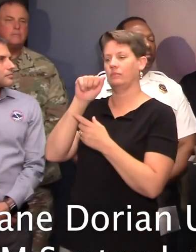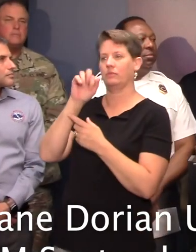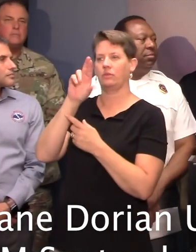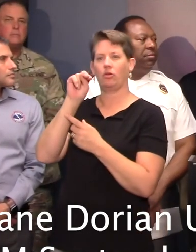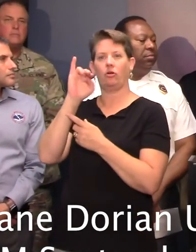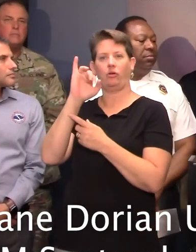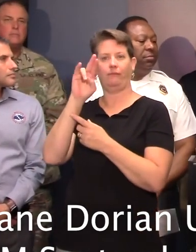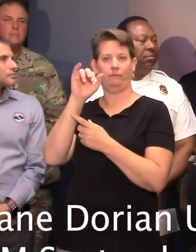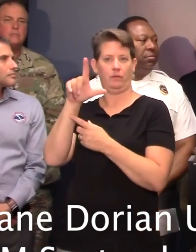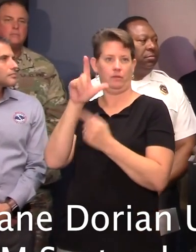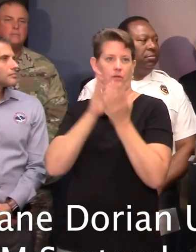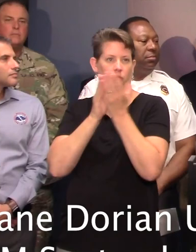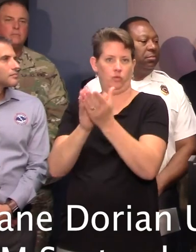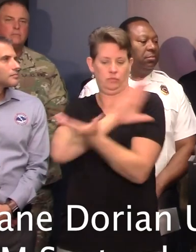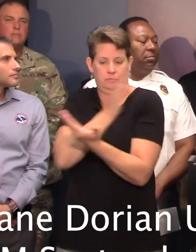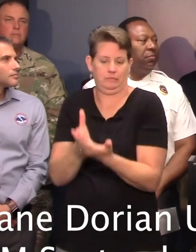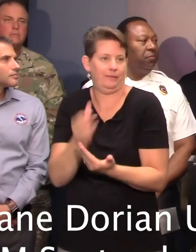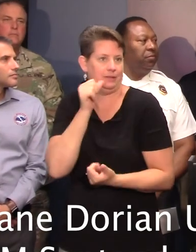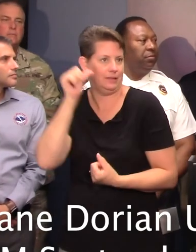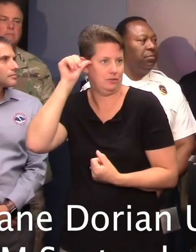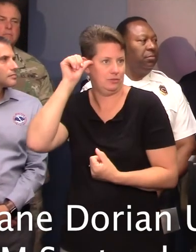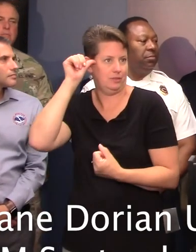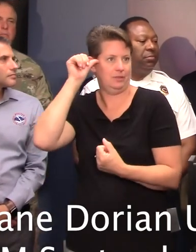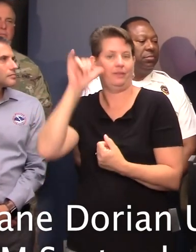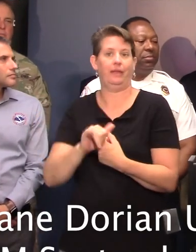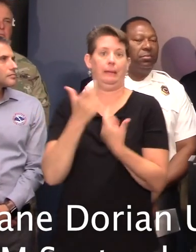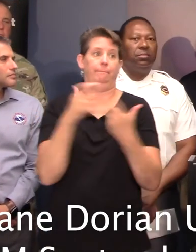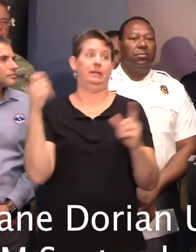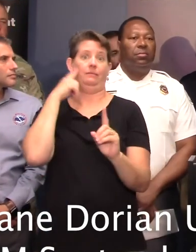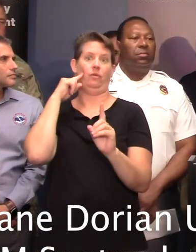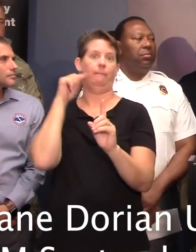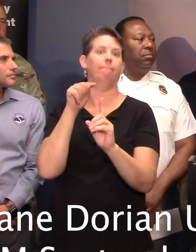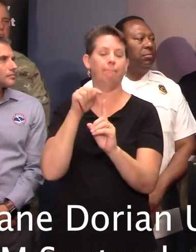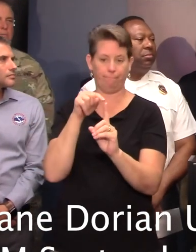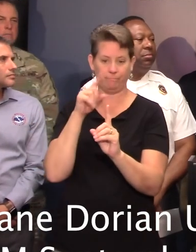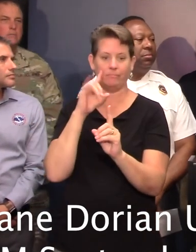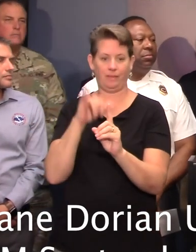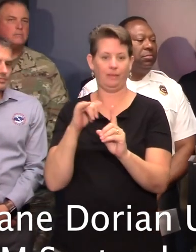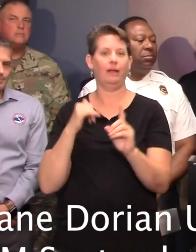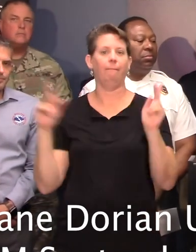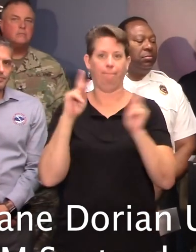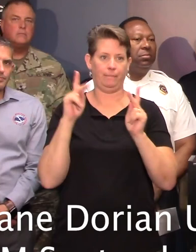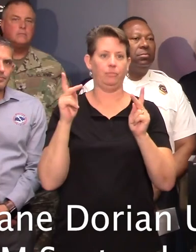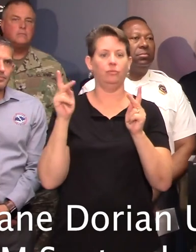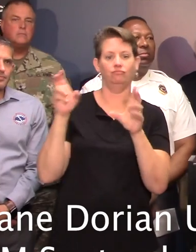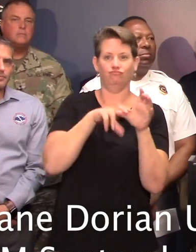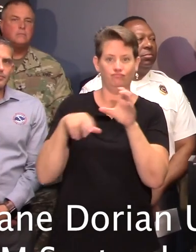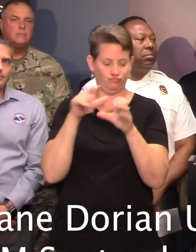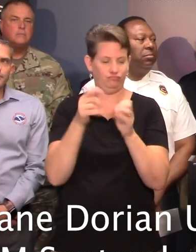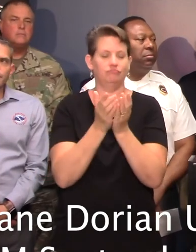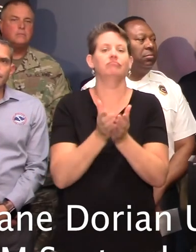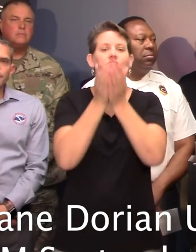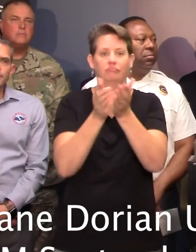in yesterday and that was the big push for them with regards to the passenger onload and offload.